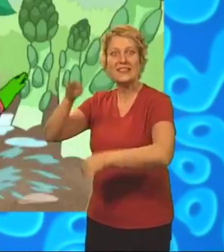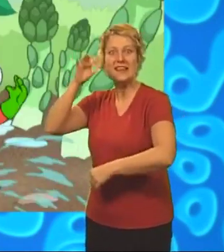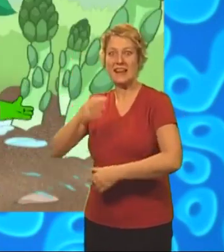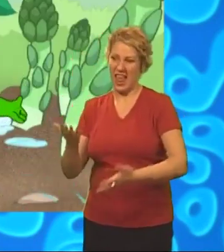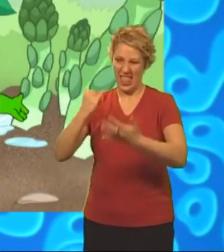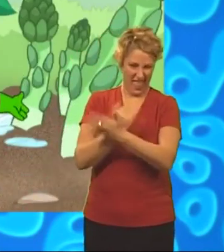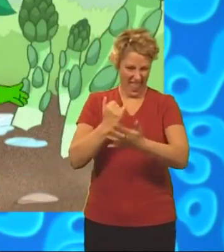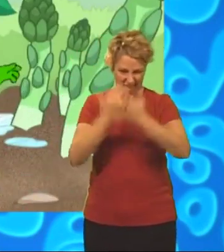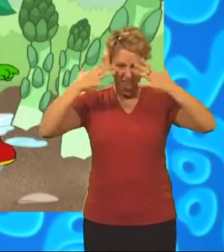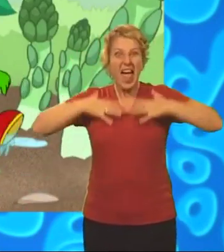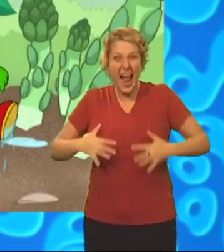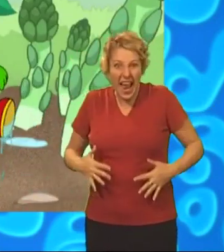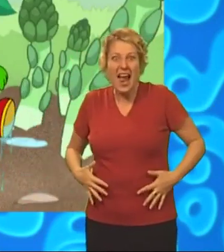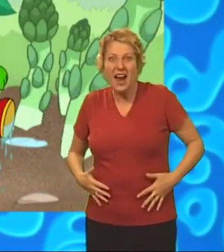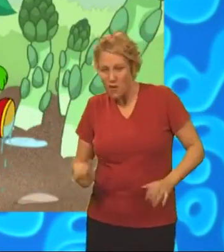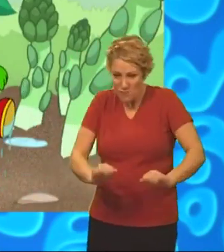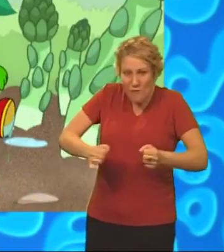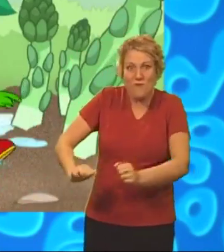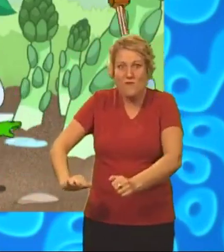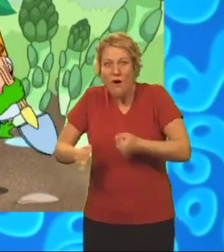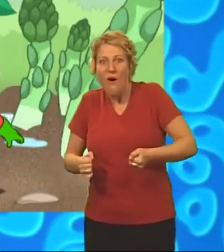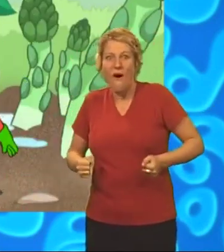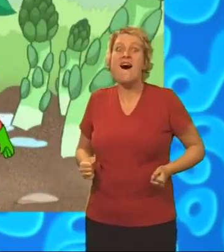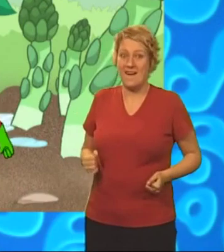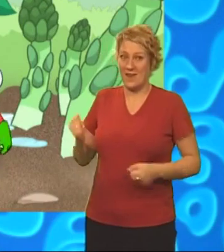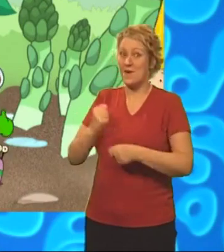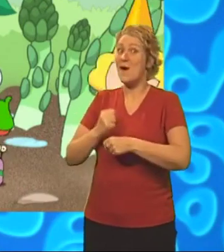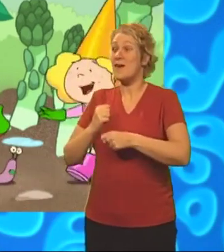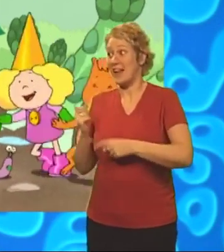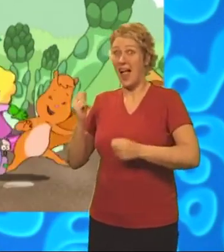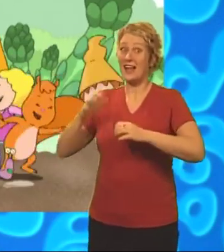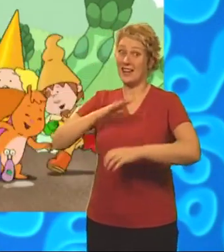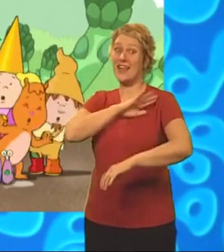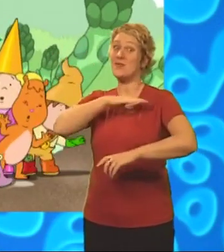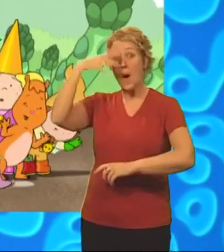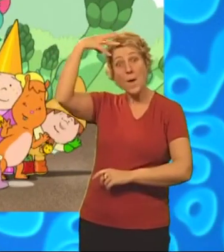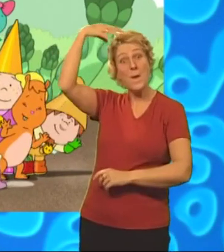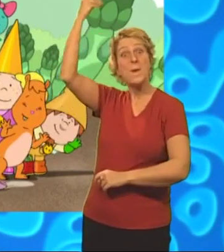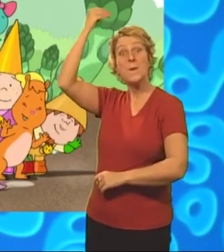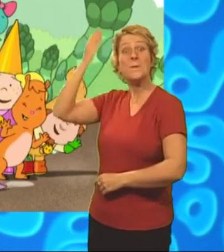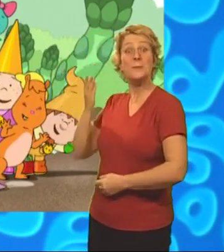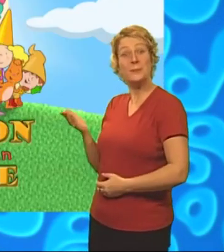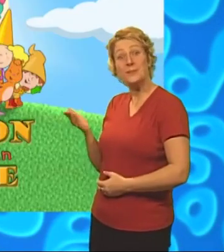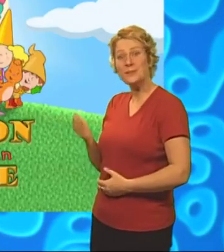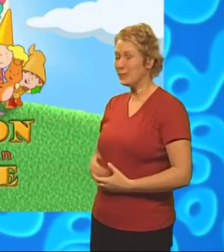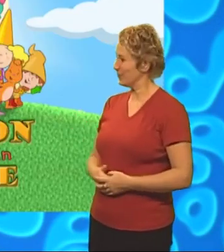Let's get mucky, put your puddle-busters on. It's called The Garden Note.